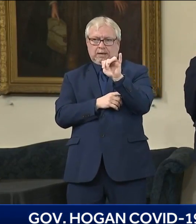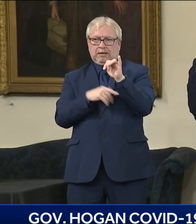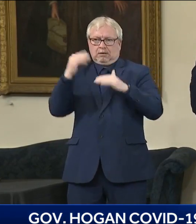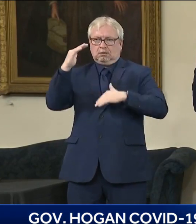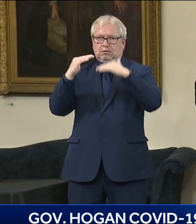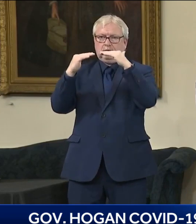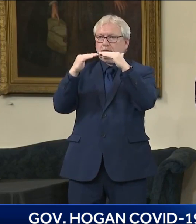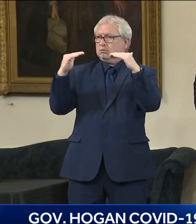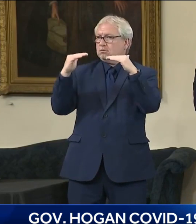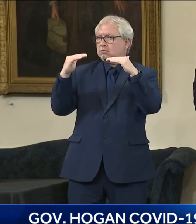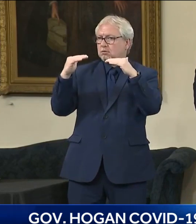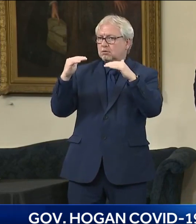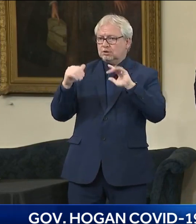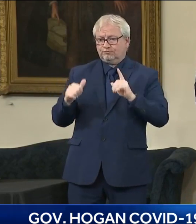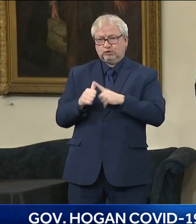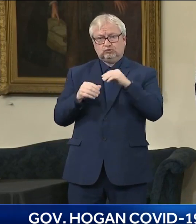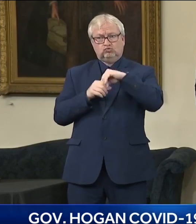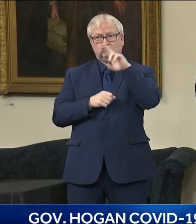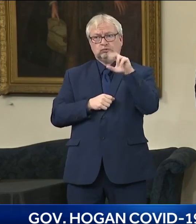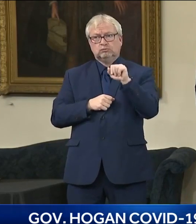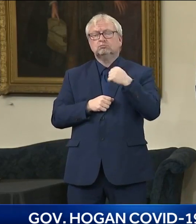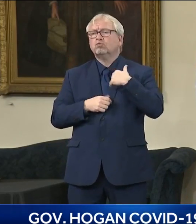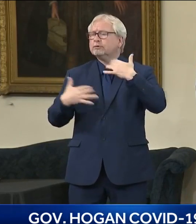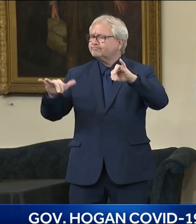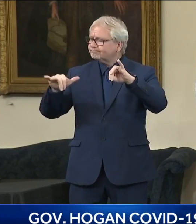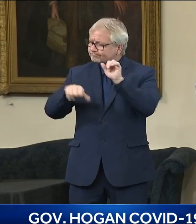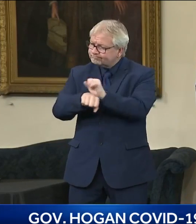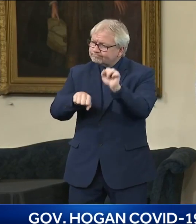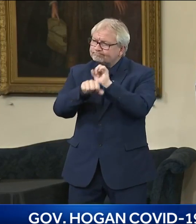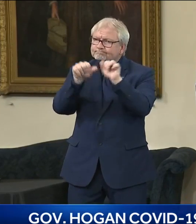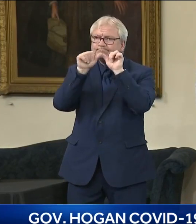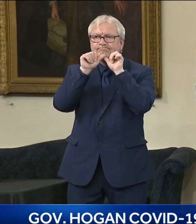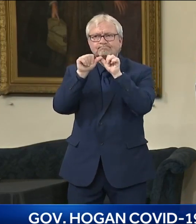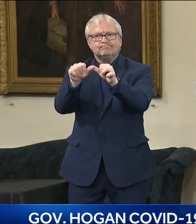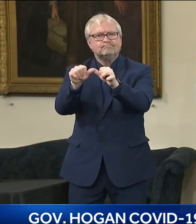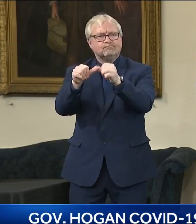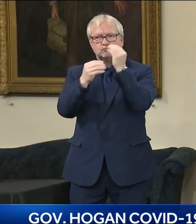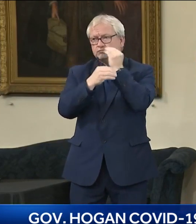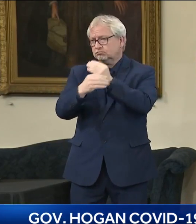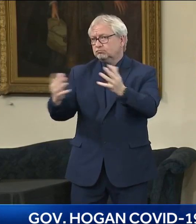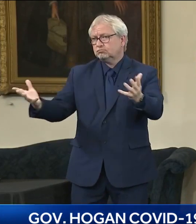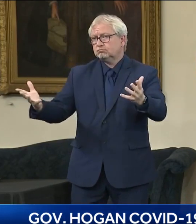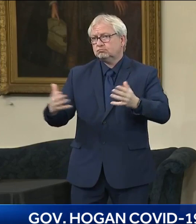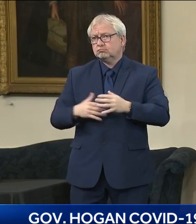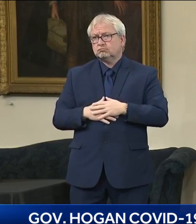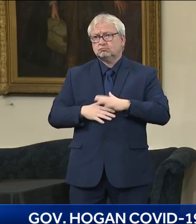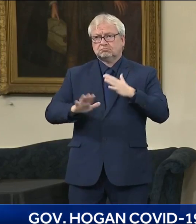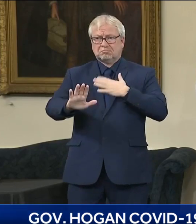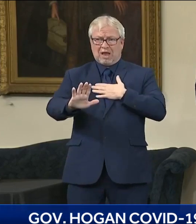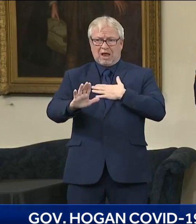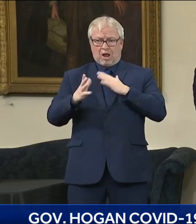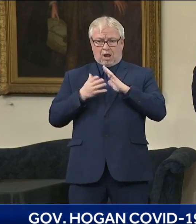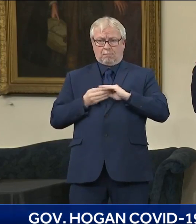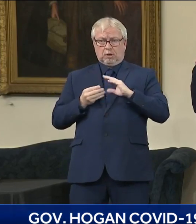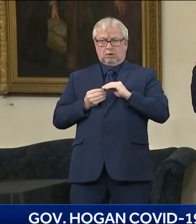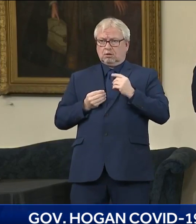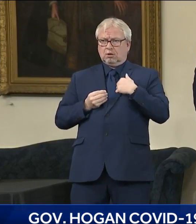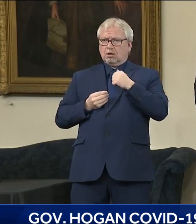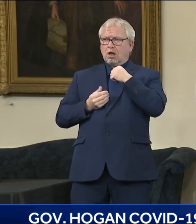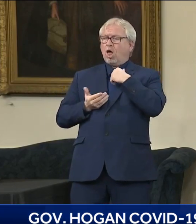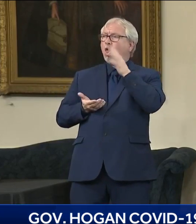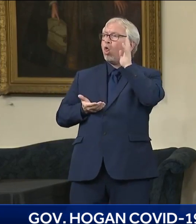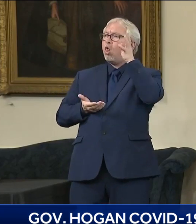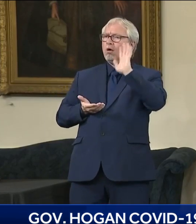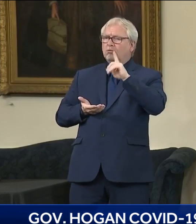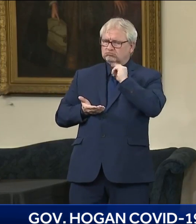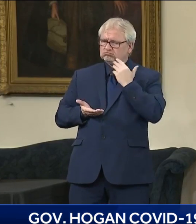we're going to continue to work on that problem. I have a question for you. My comments were factual. And Dr. Redfield, since the